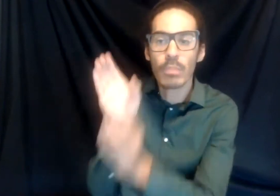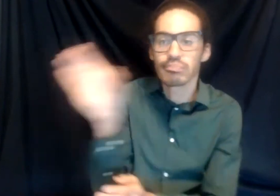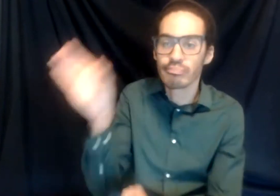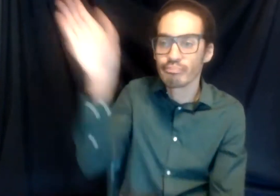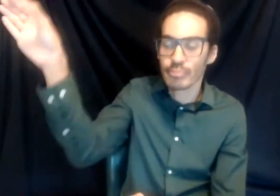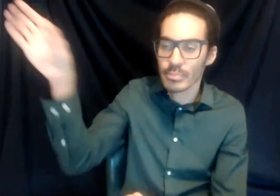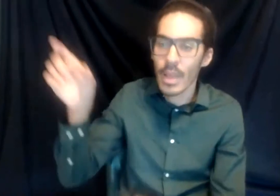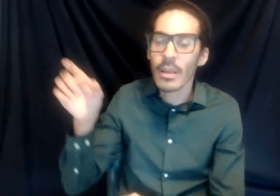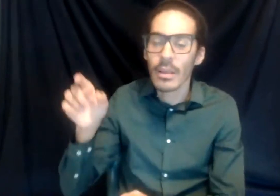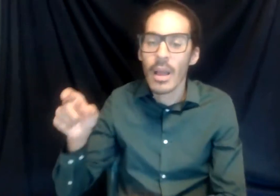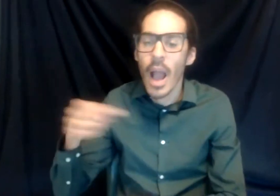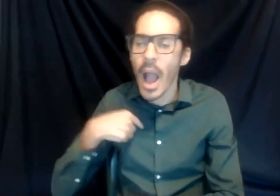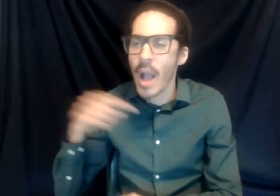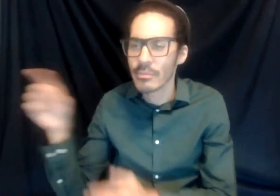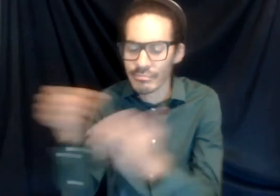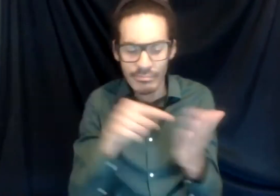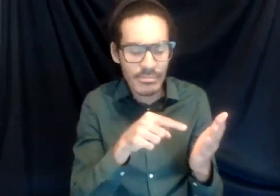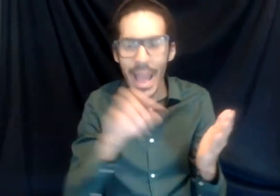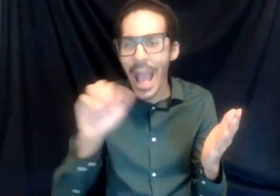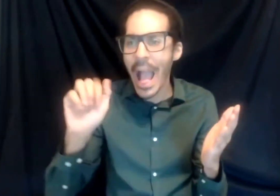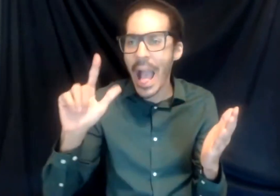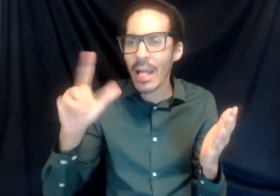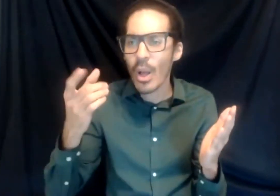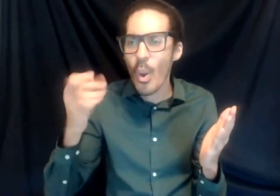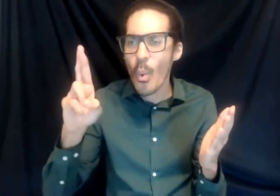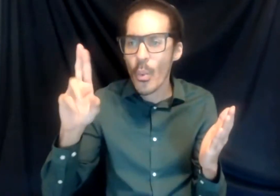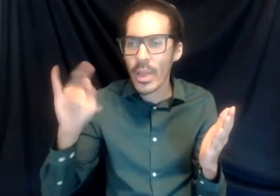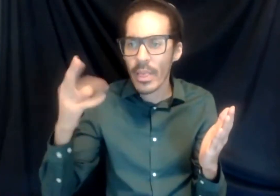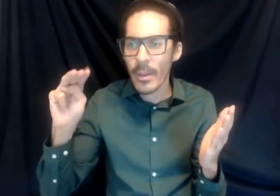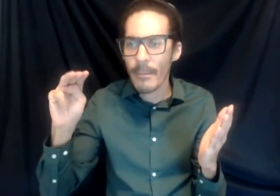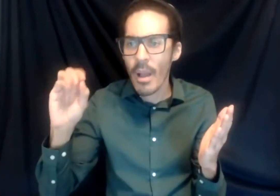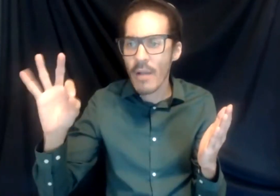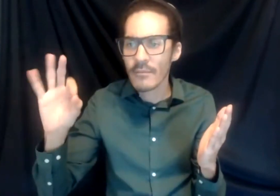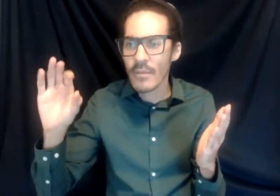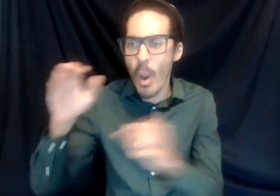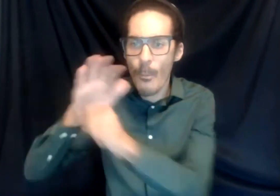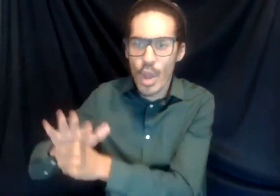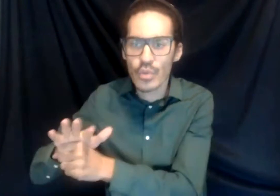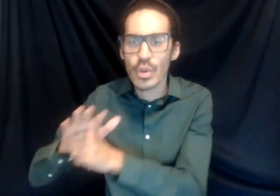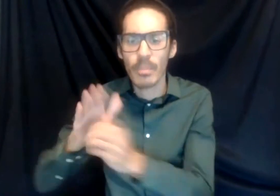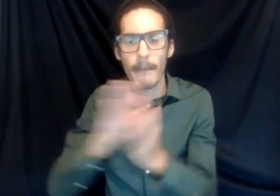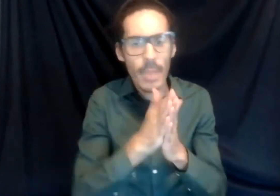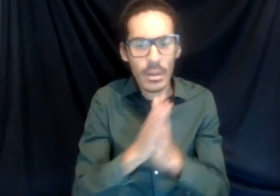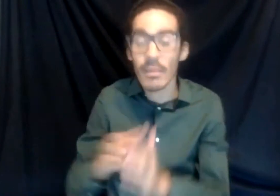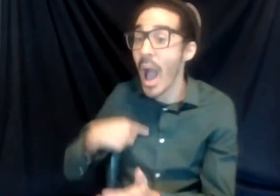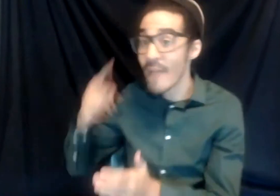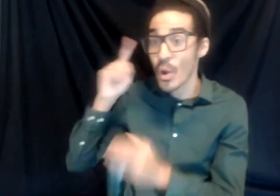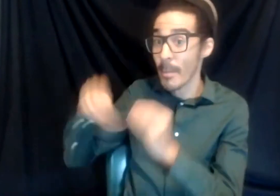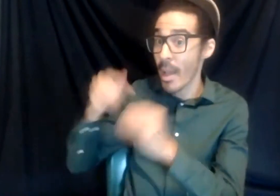Algorithms of Oppression book? It's probably hard to see. I've actually heard about that. And actually it's one of my reading lists for my